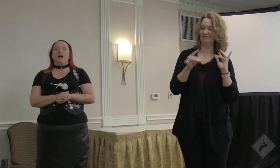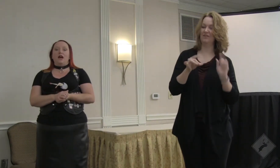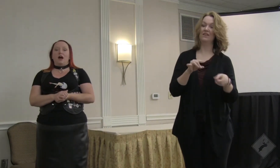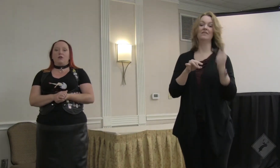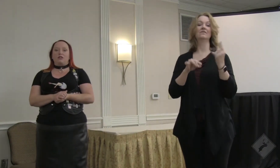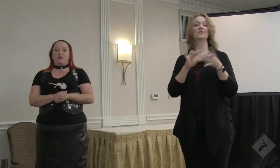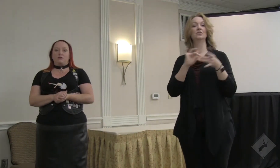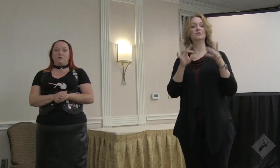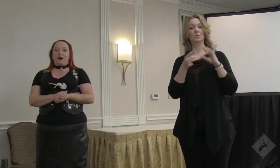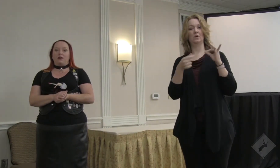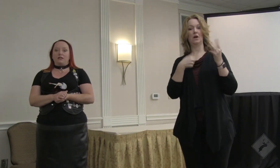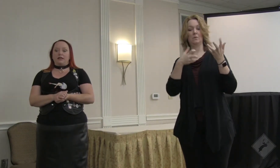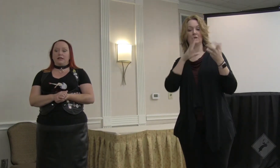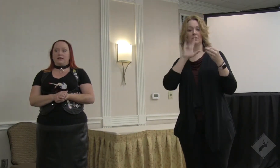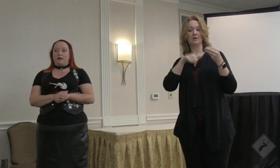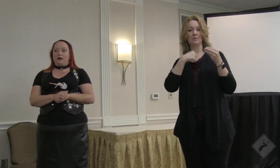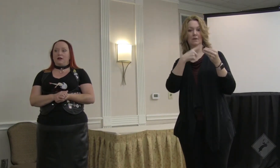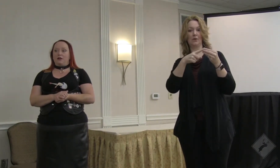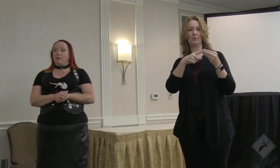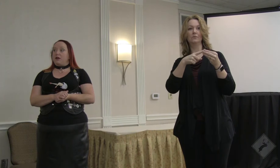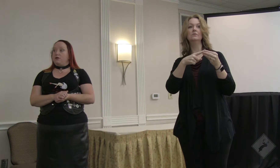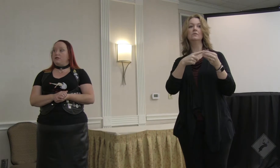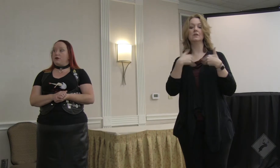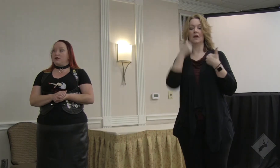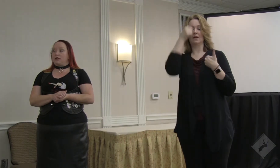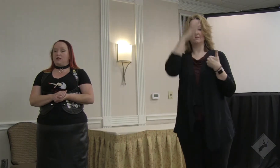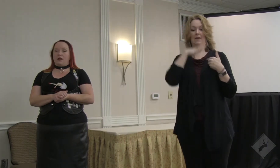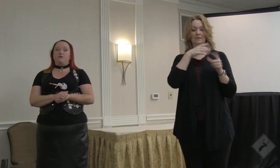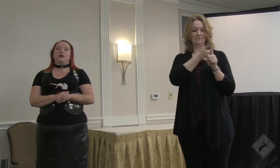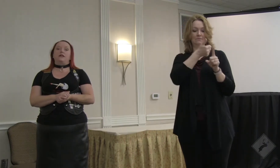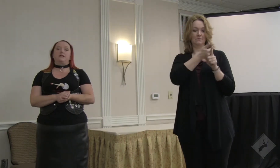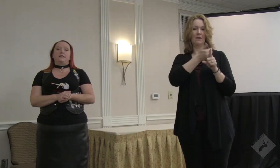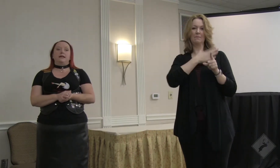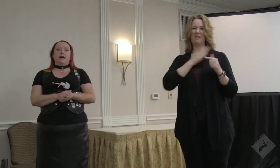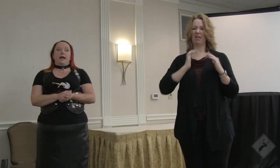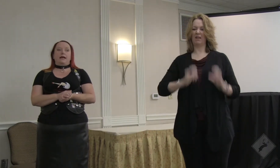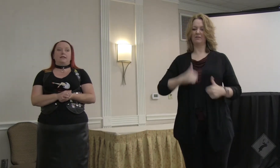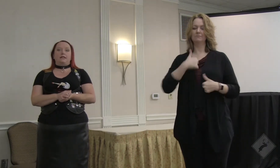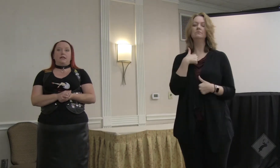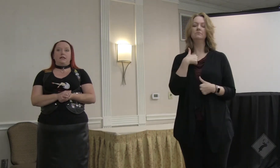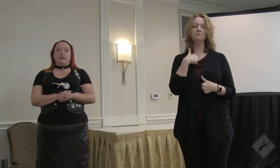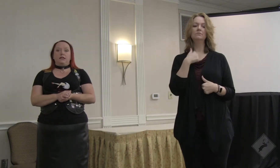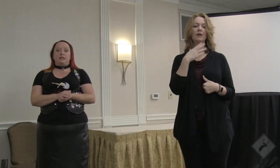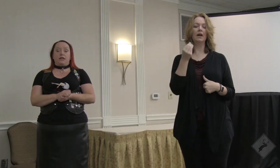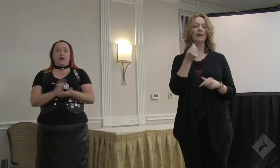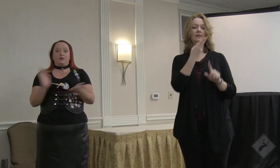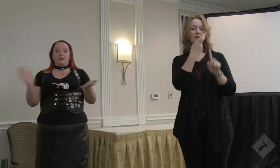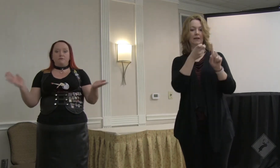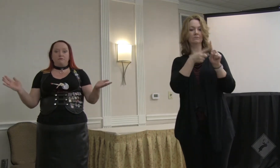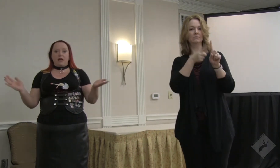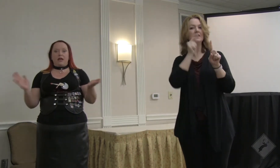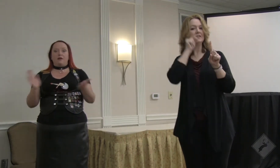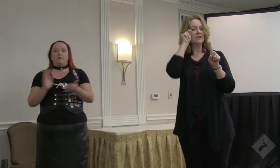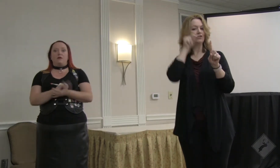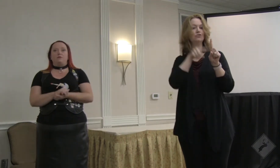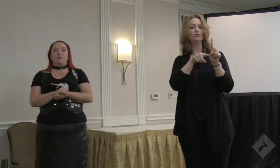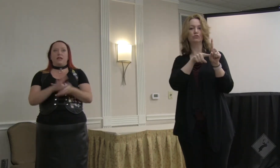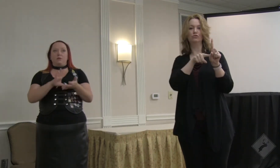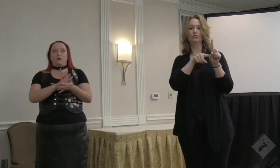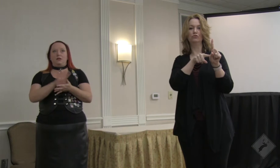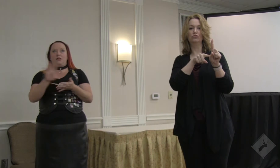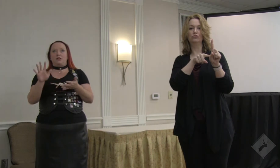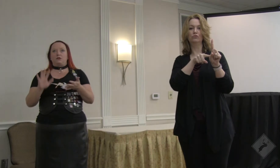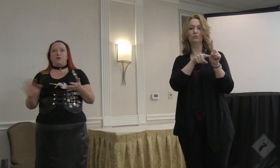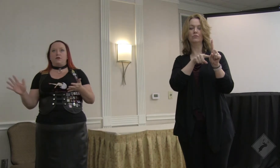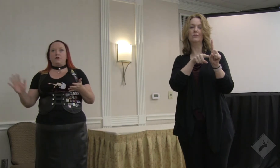story I want to talk to you about is a young man who is currently a client of mine. And he is a teenager. And I'm